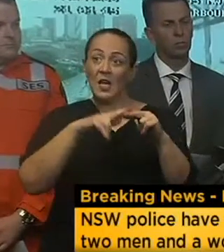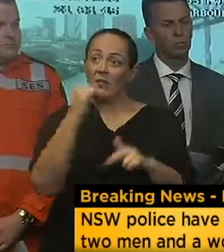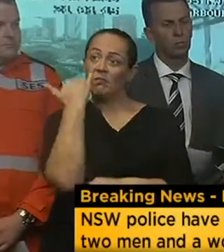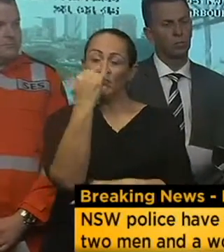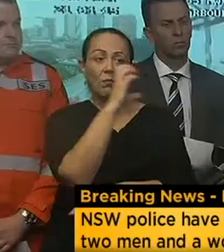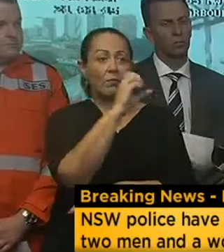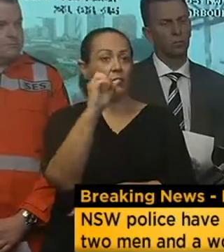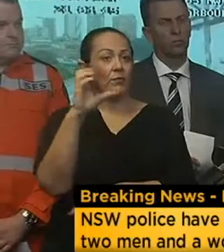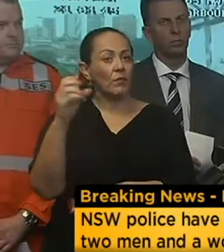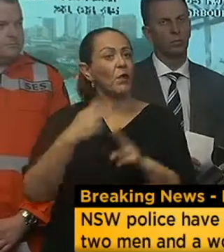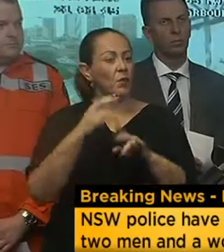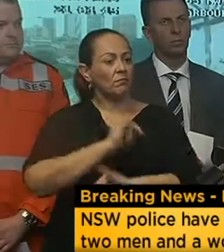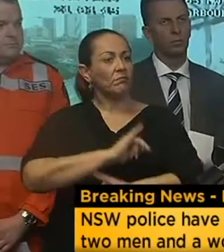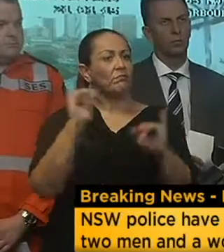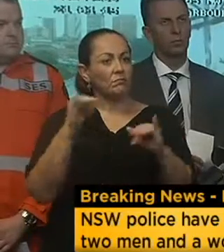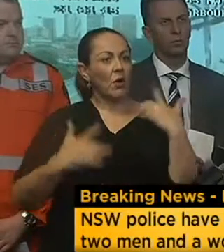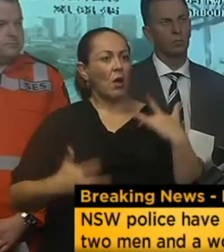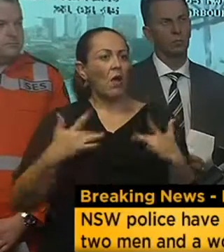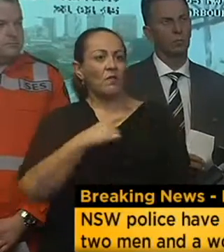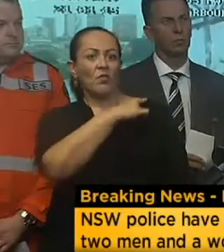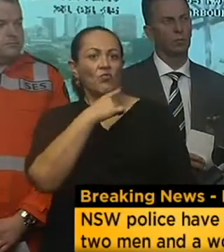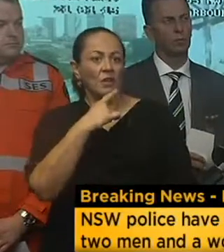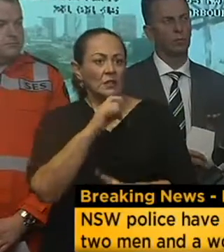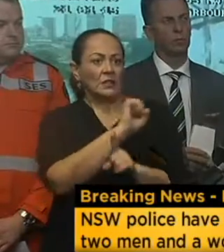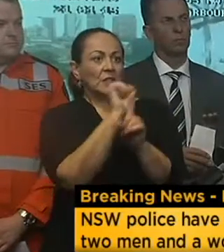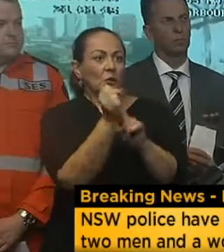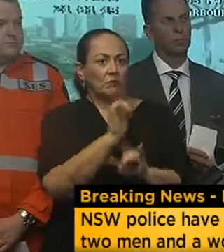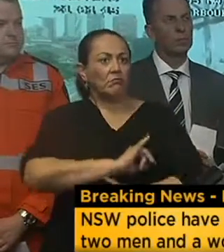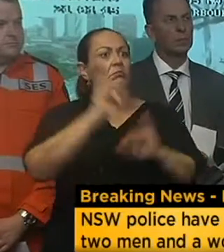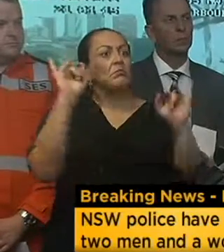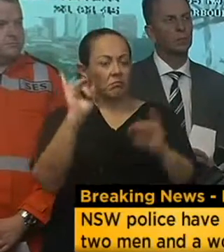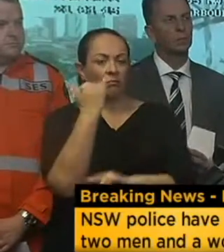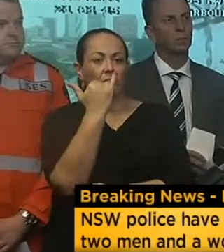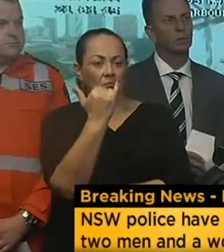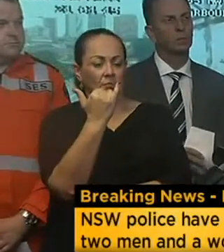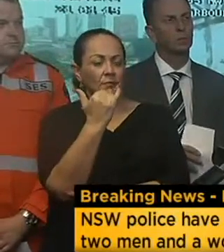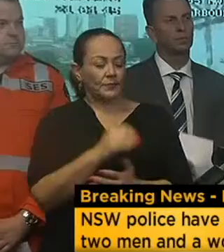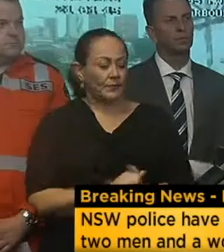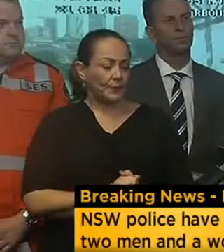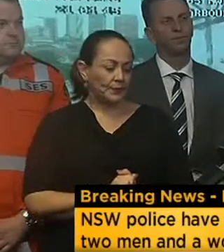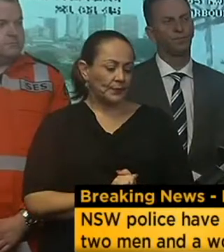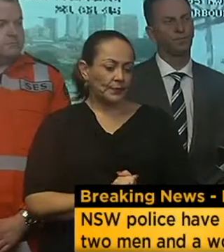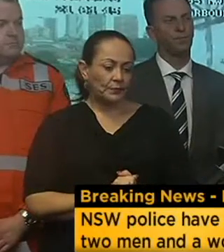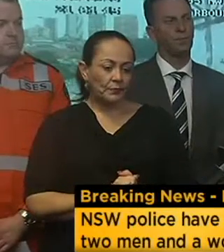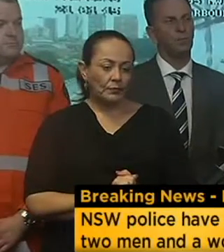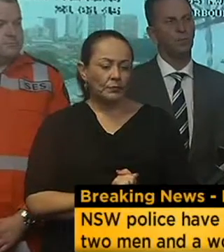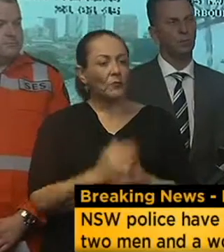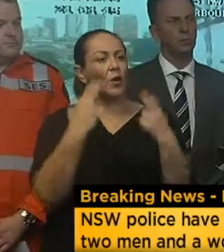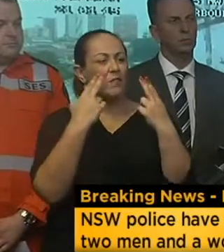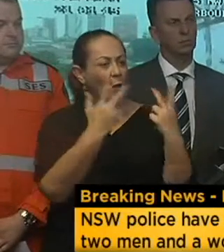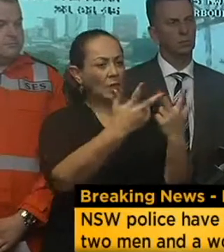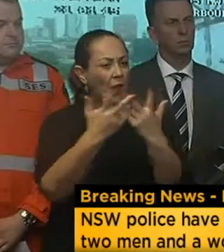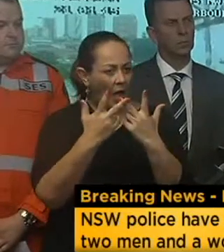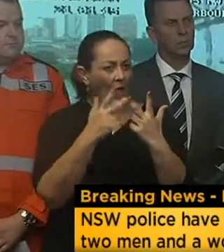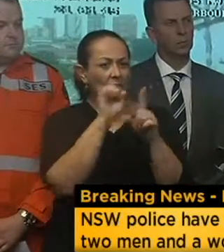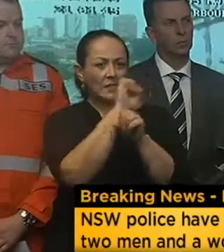events and incidents that are getting priority. So as people call know we will get to you but importantly it is life threatening at this point that